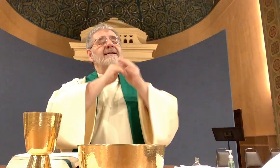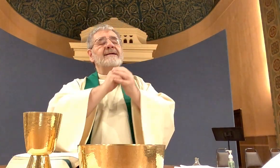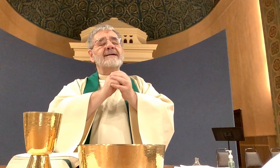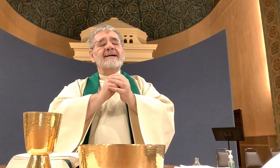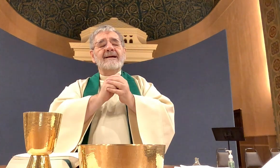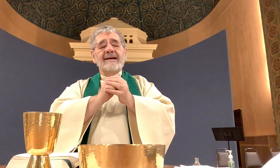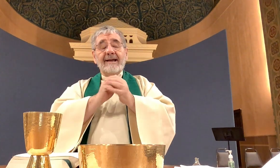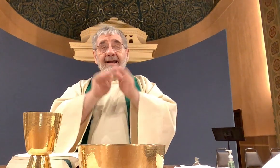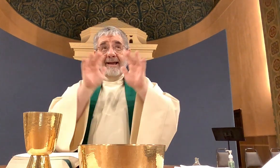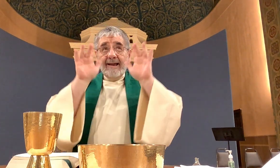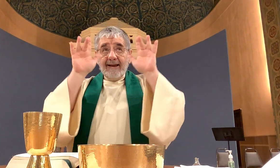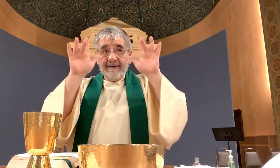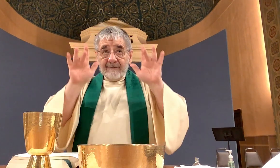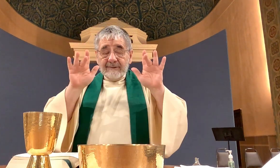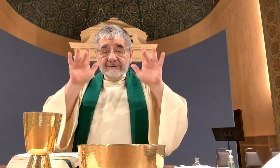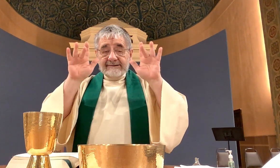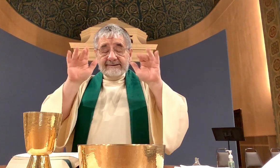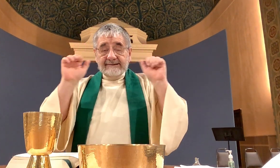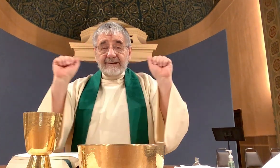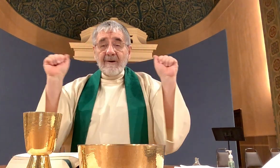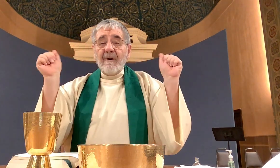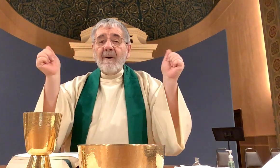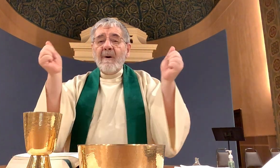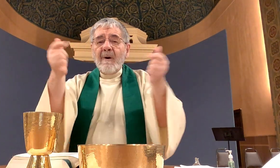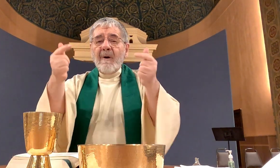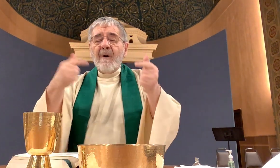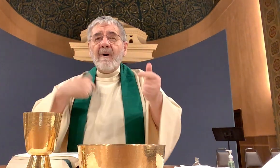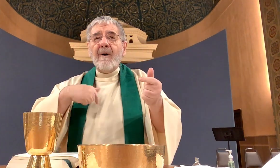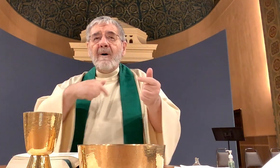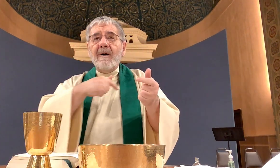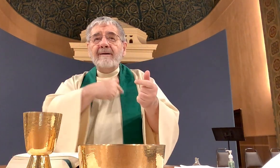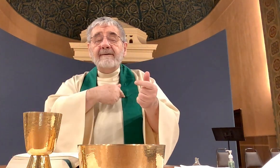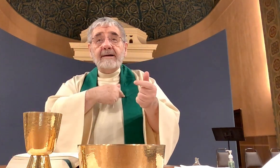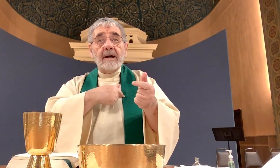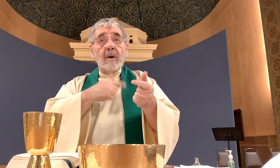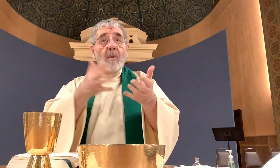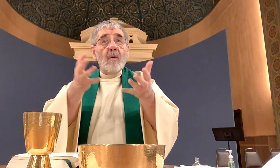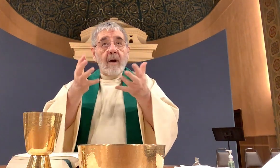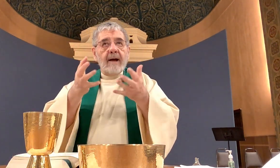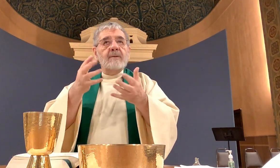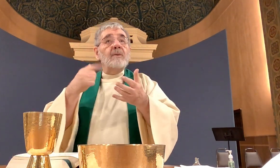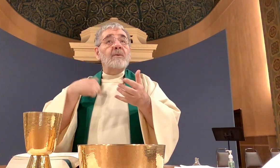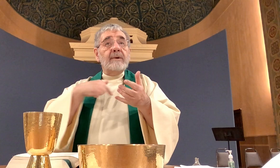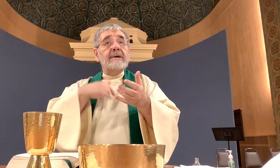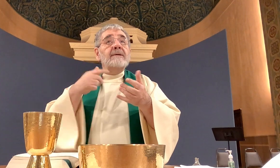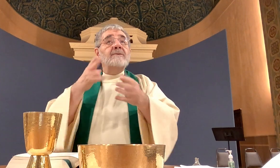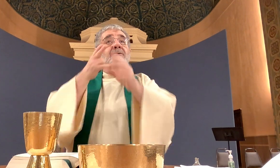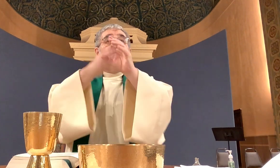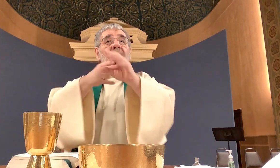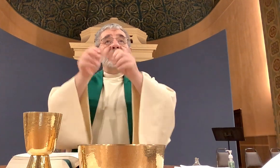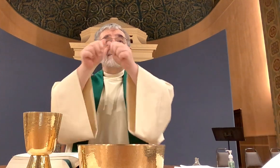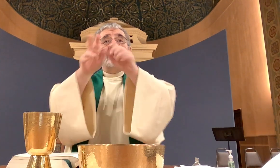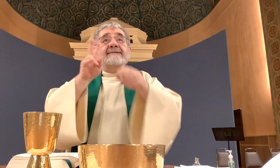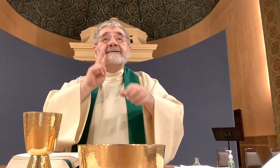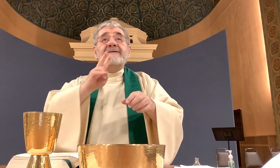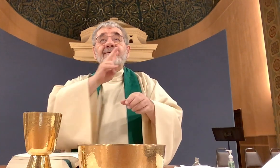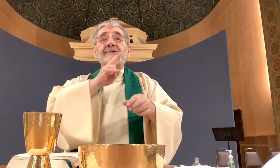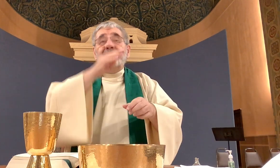have mercy on us all we pray that with the blessed virgin mary with